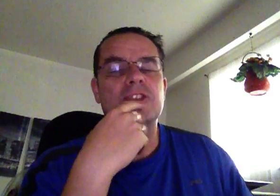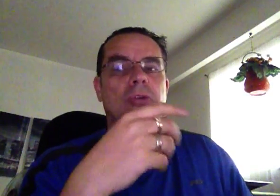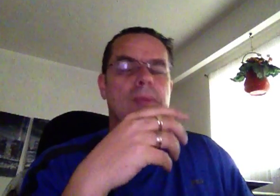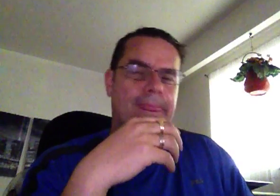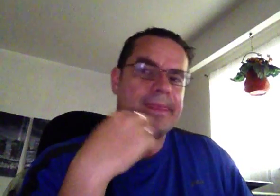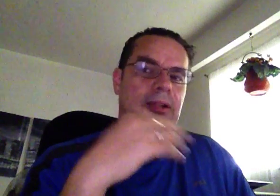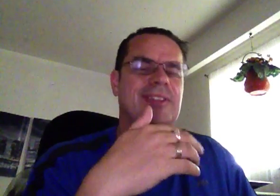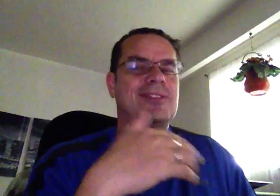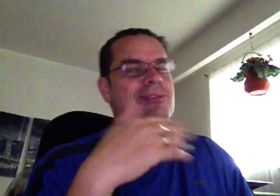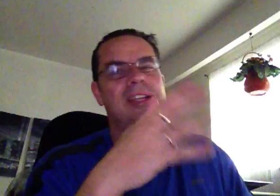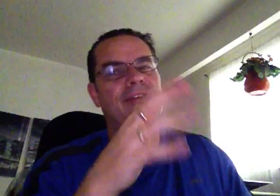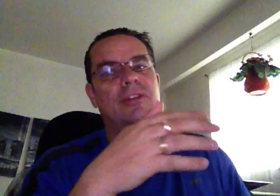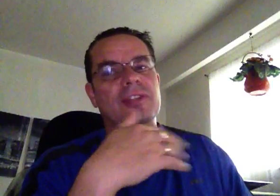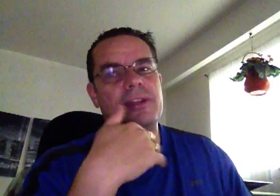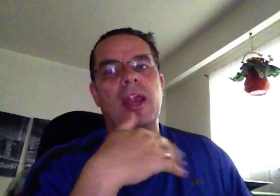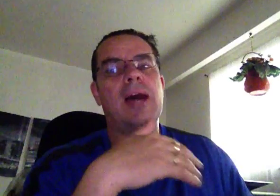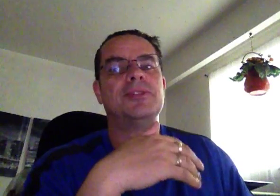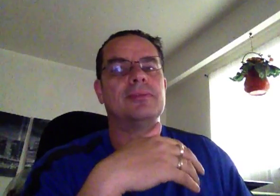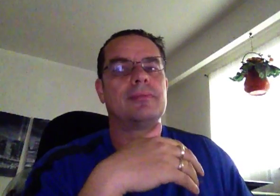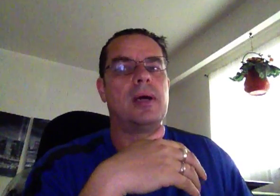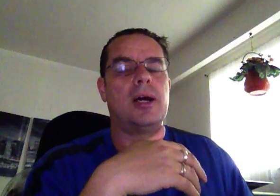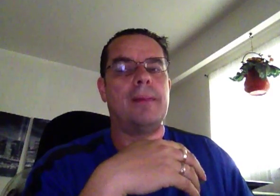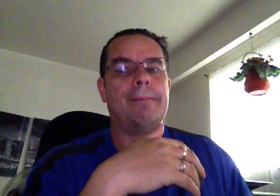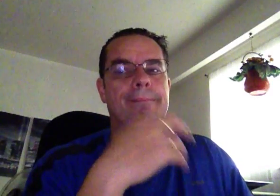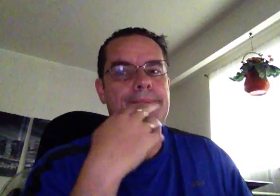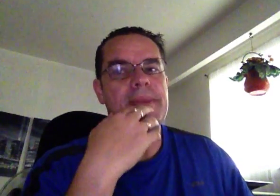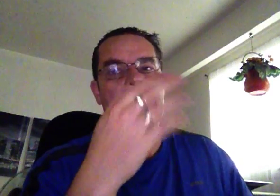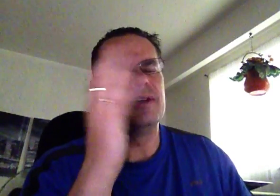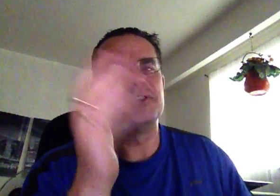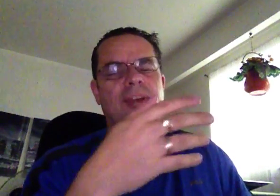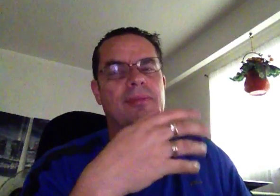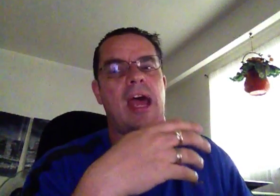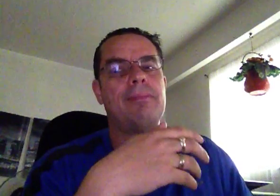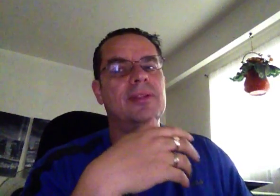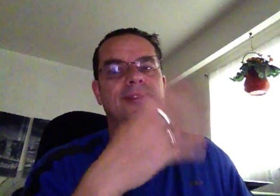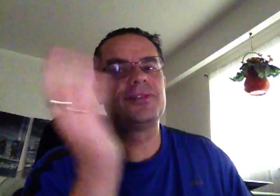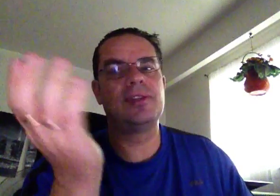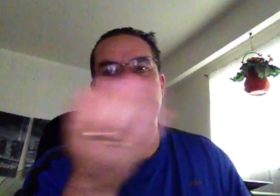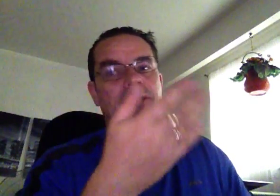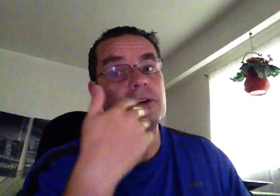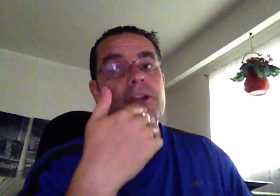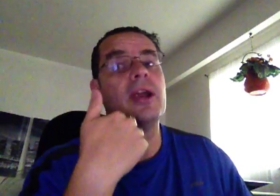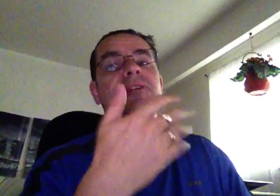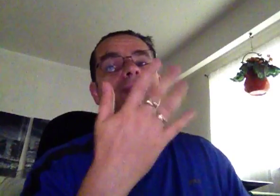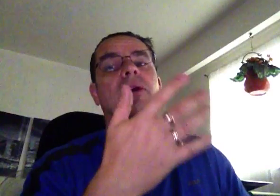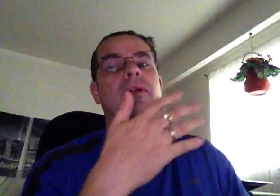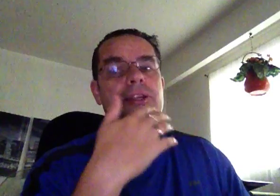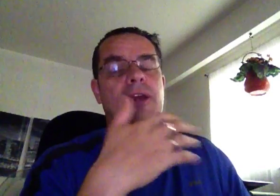So, Deltix is really, unfortunately, not an option. Yeah, if just something happens, you're SOL, and you're